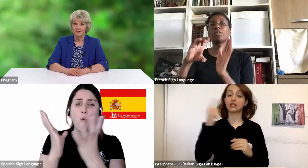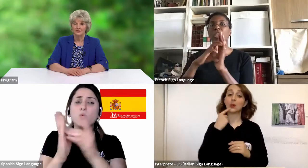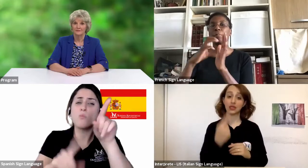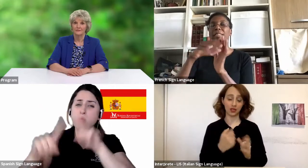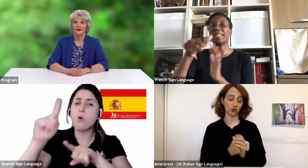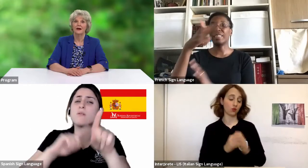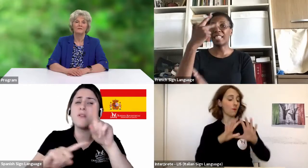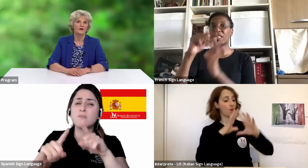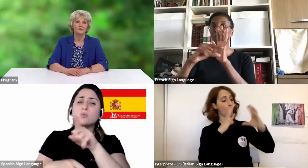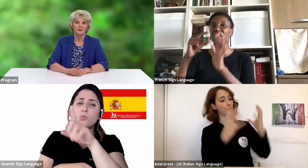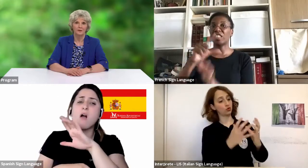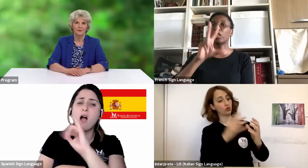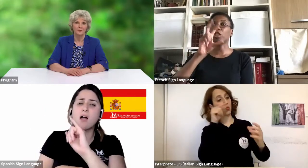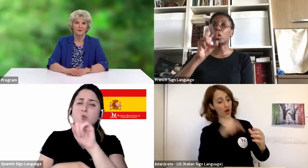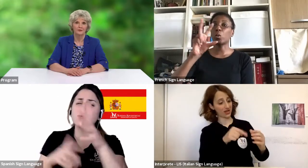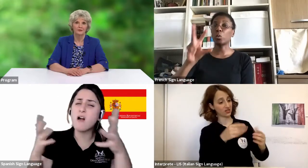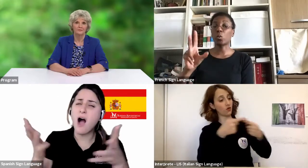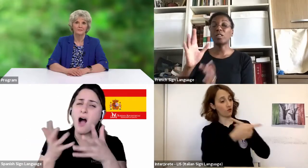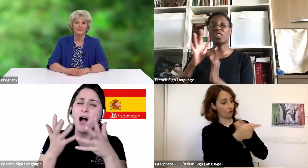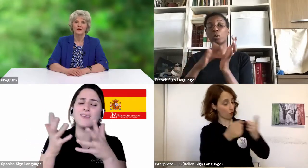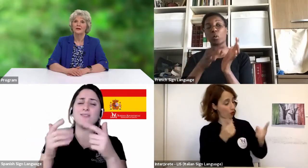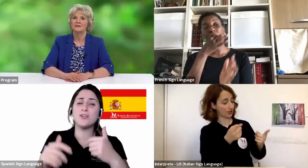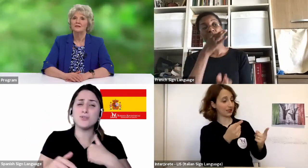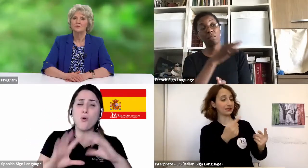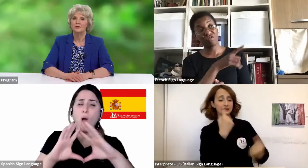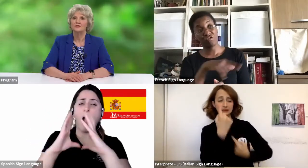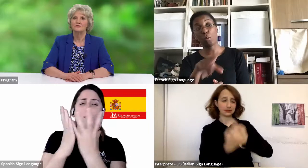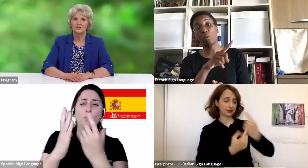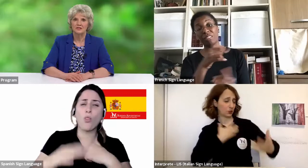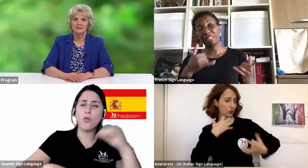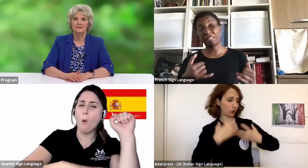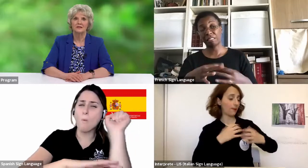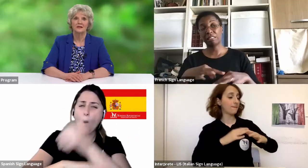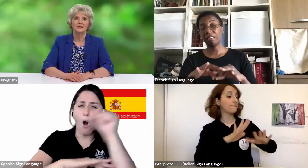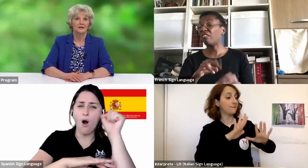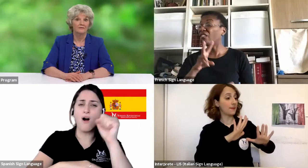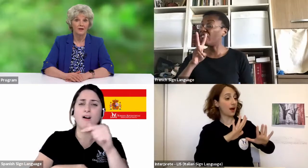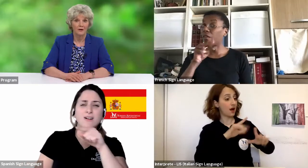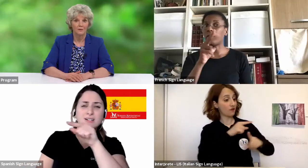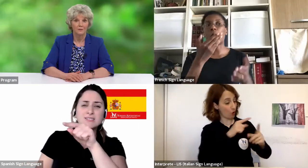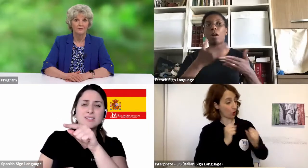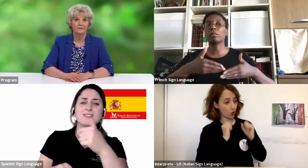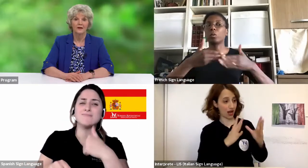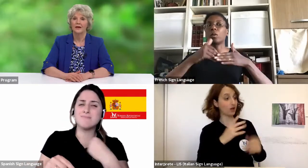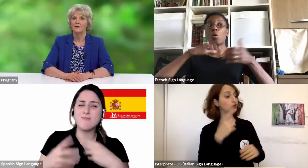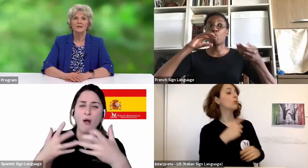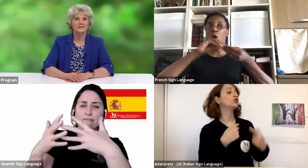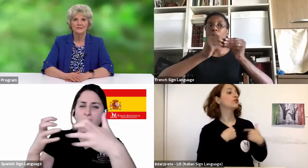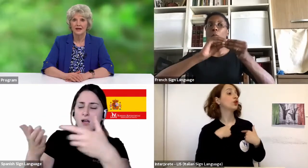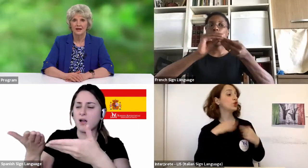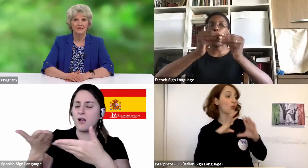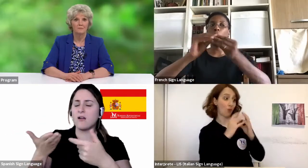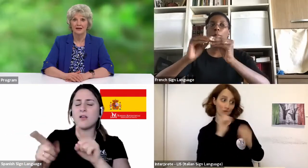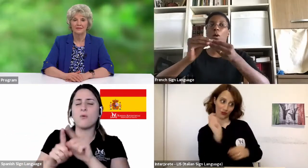of good cheer, I have overcome the world. These words of Jesus gave me hope. He